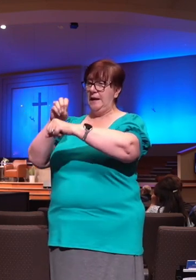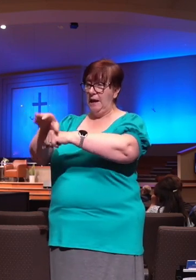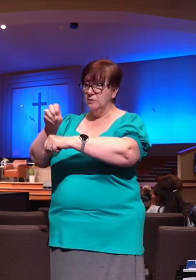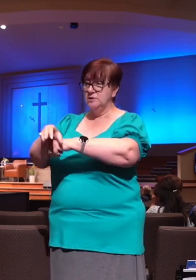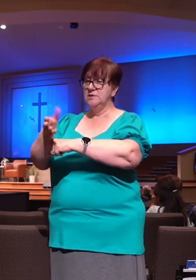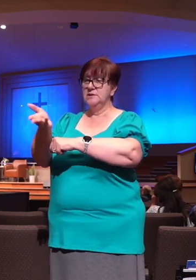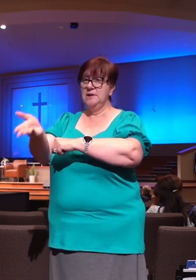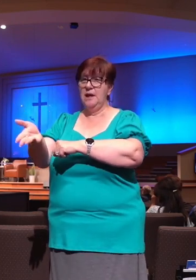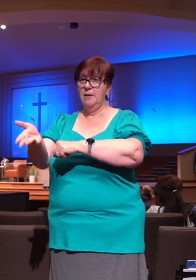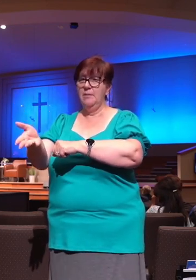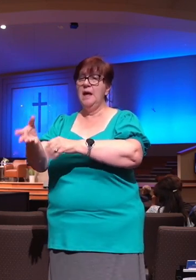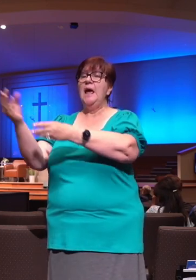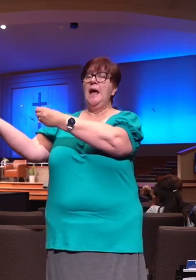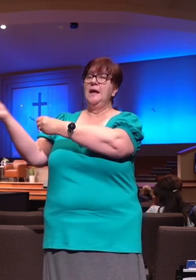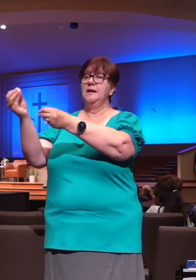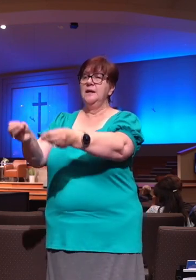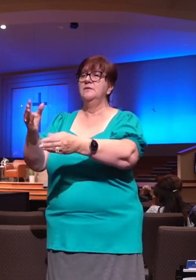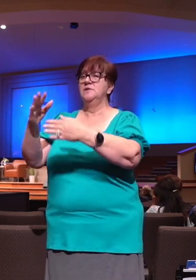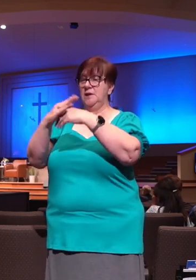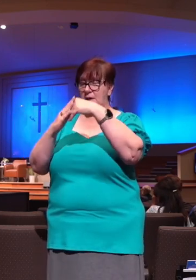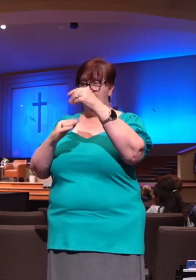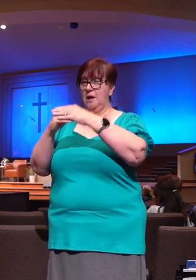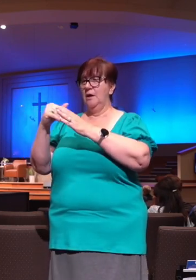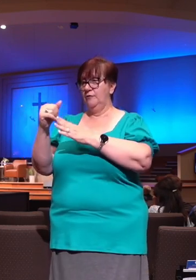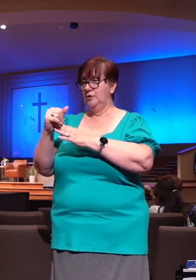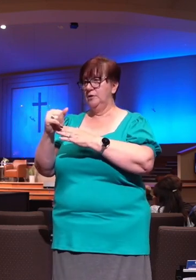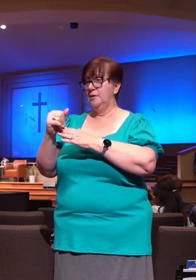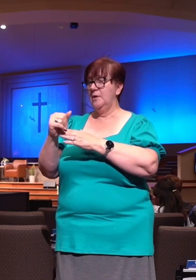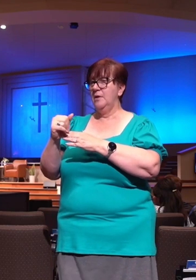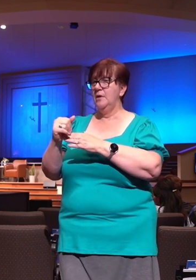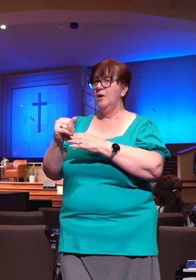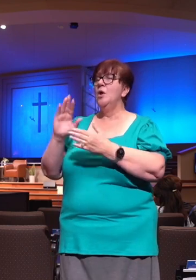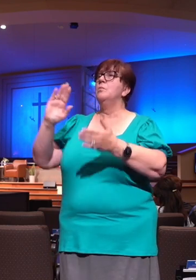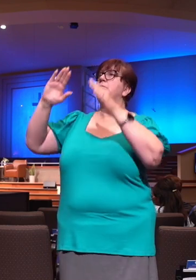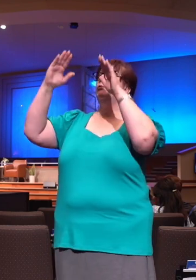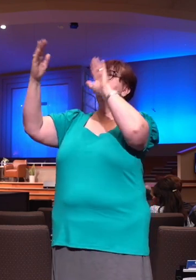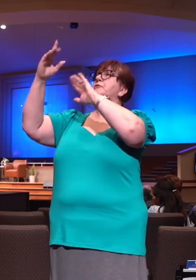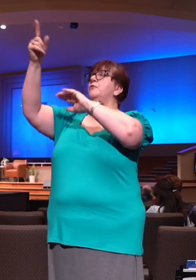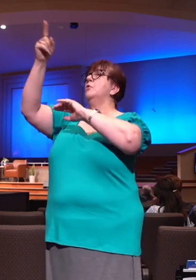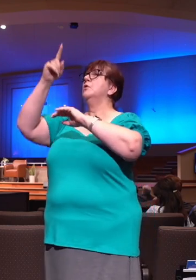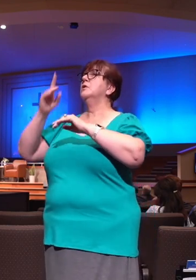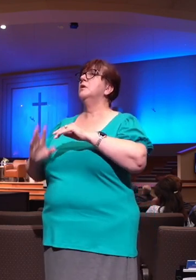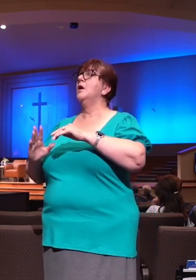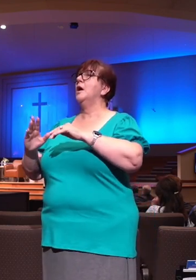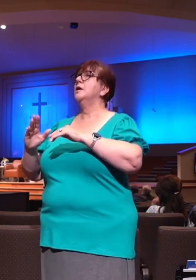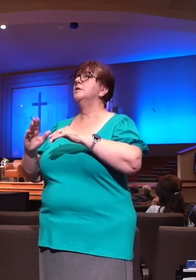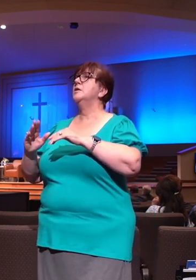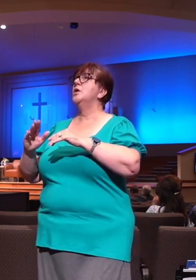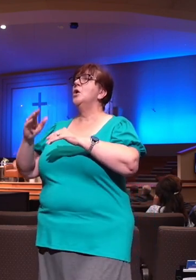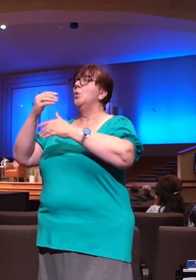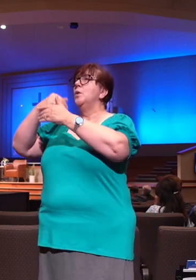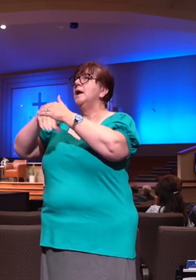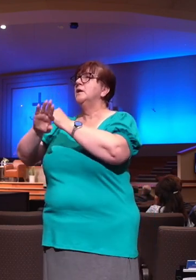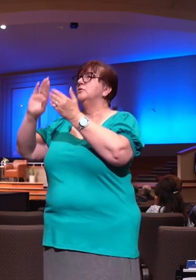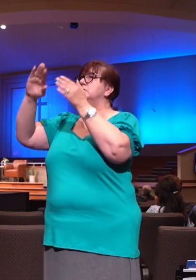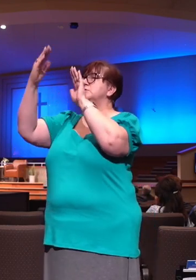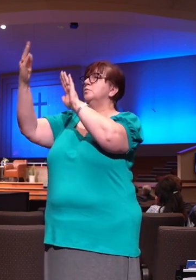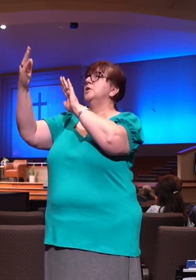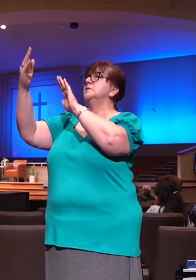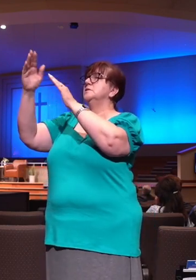Lord. That's what we find in his presence. We come to his presence, and in his presence, we enter his presence by opening up his word and coming to